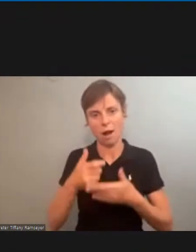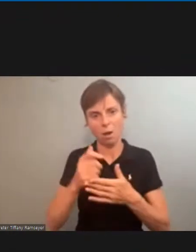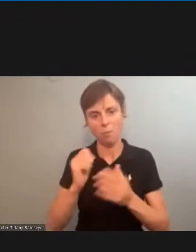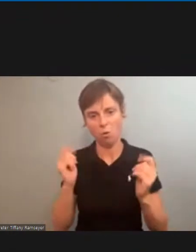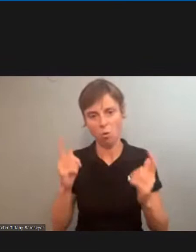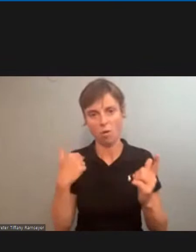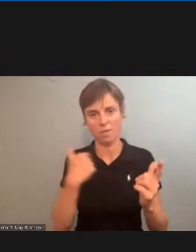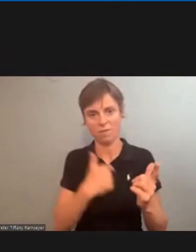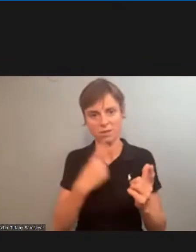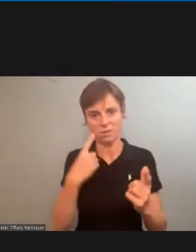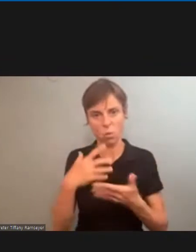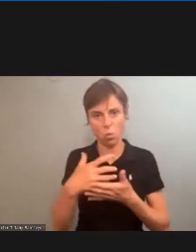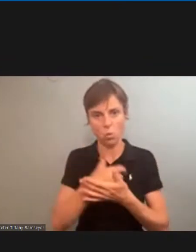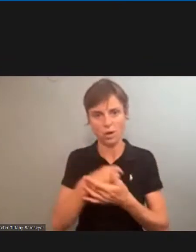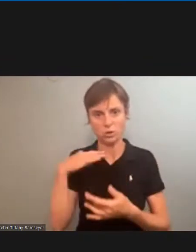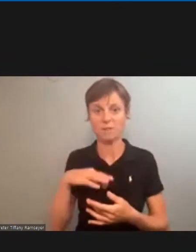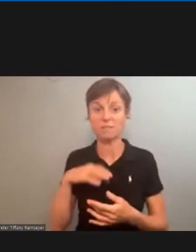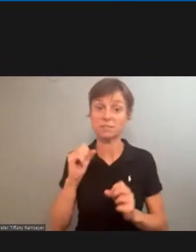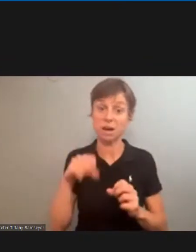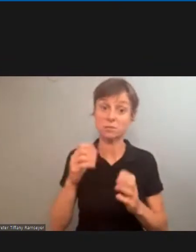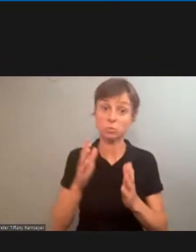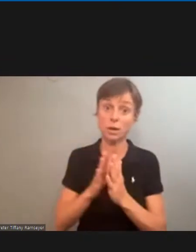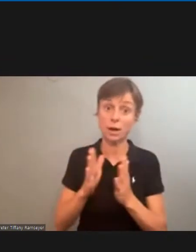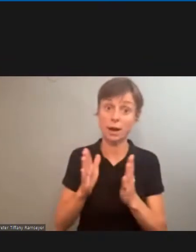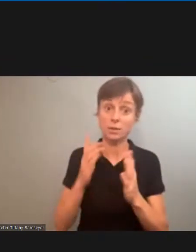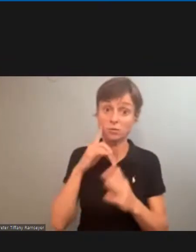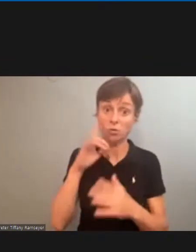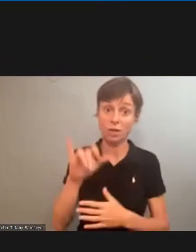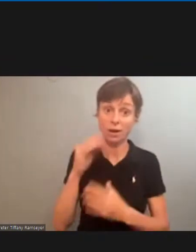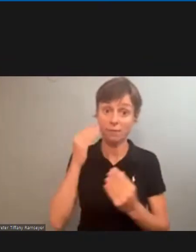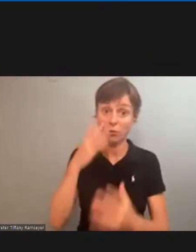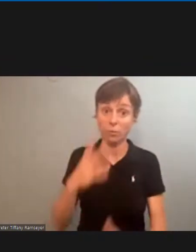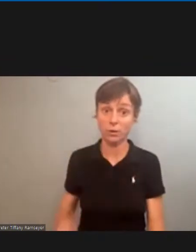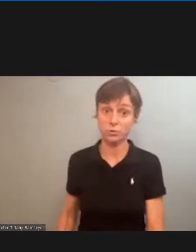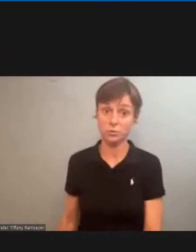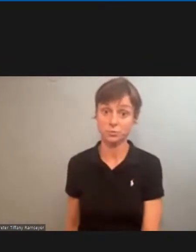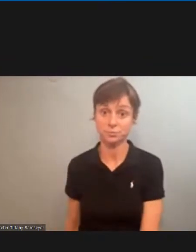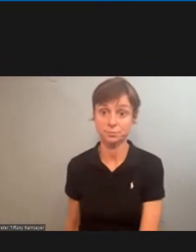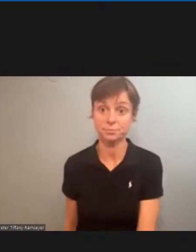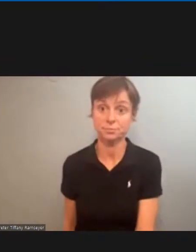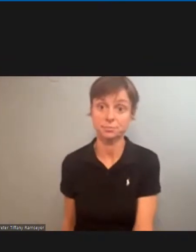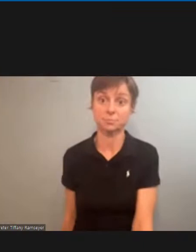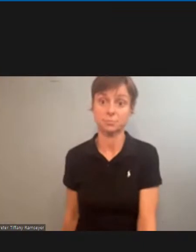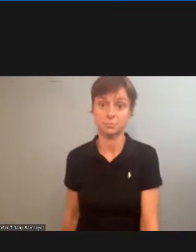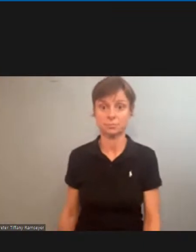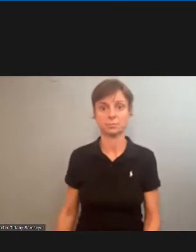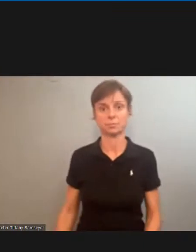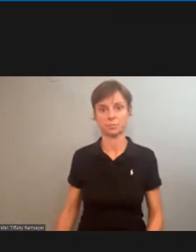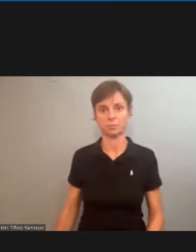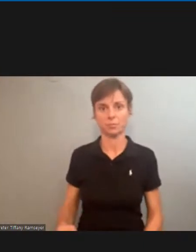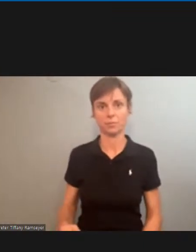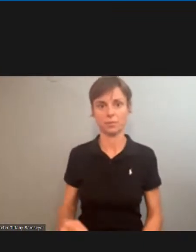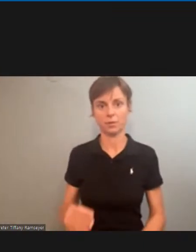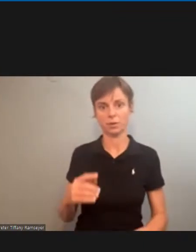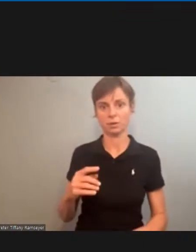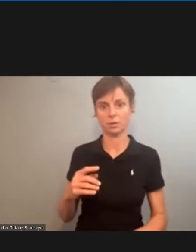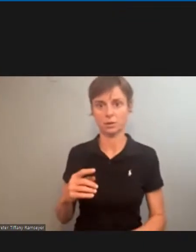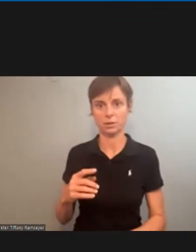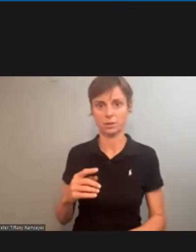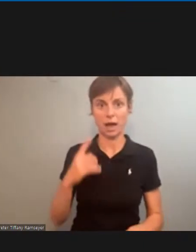So, yes, we can ask for that information. As I said, I think we already have, we will get it,